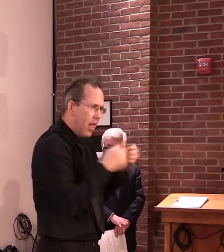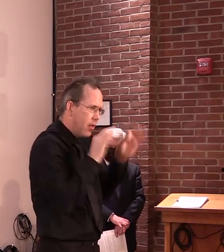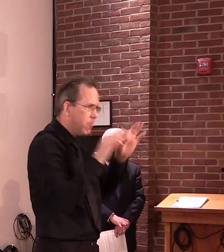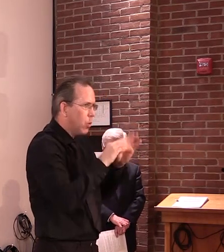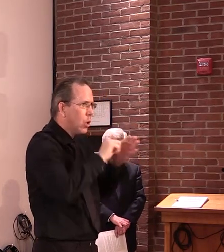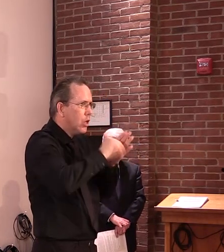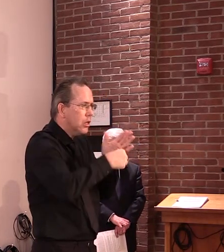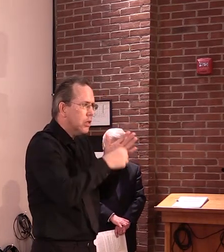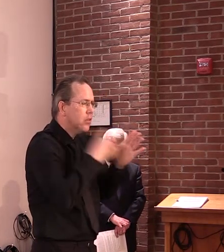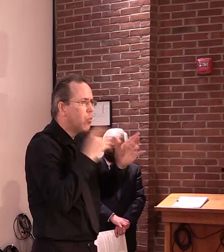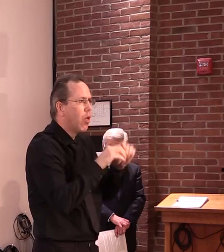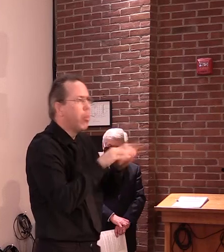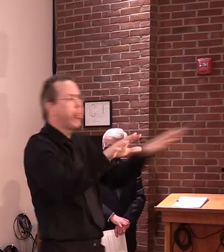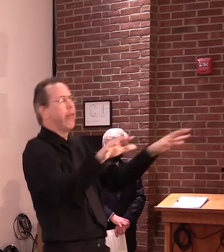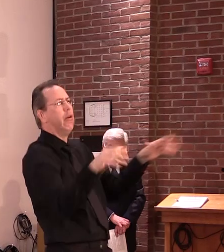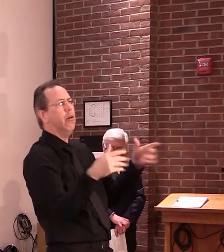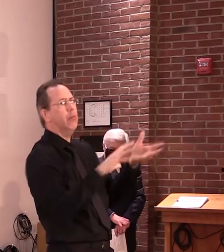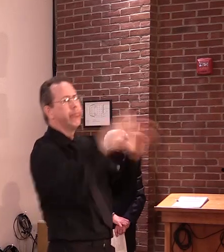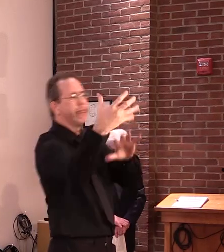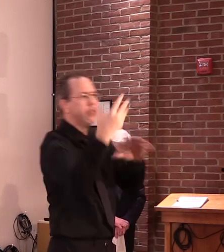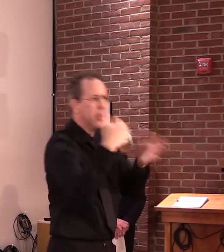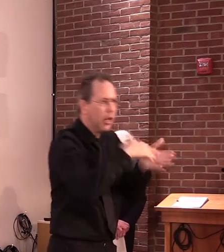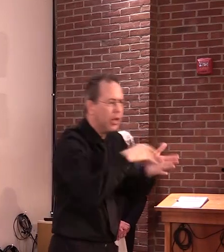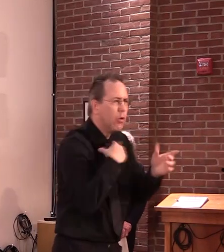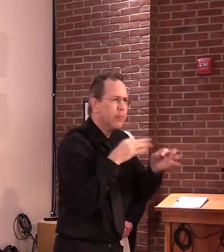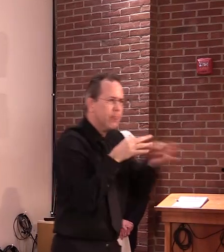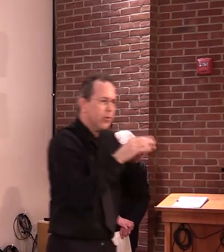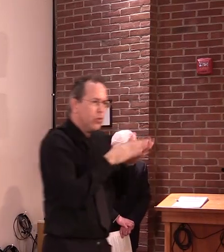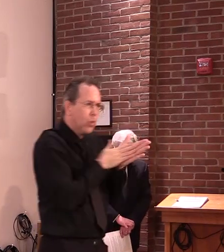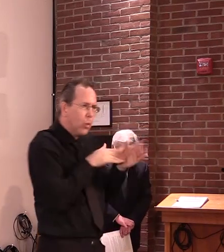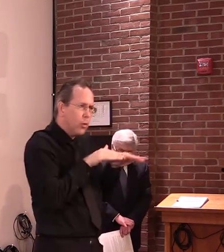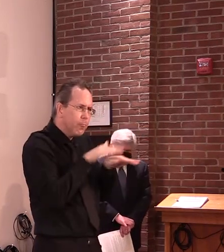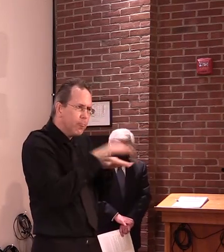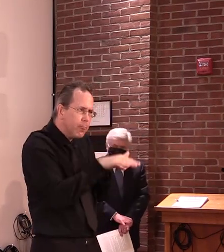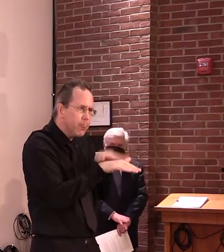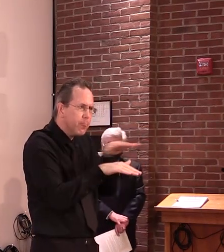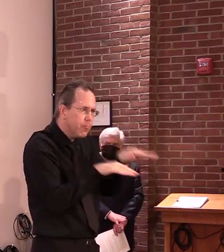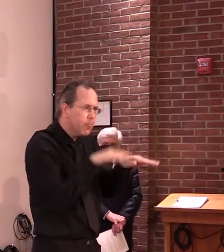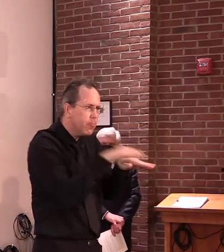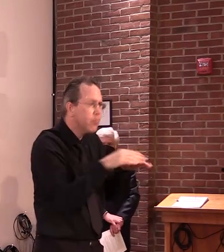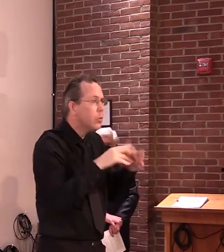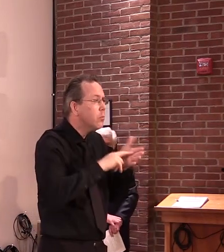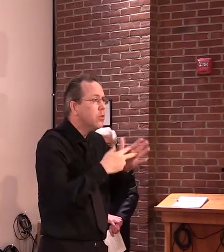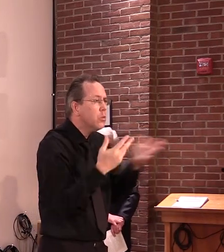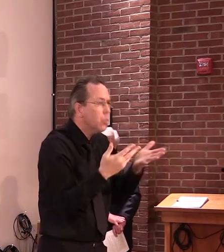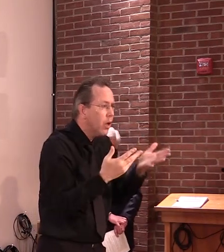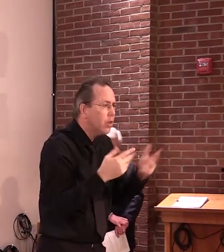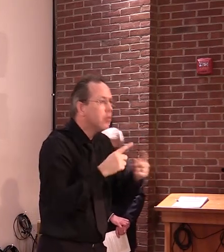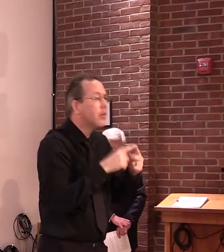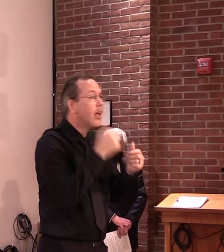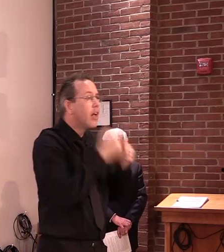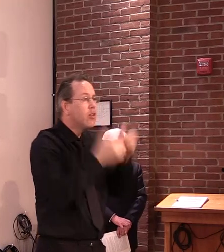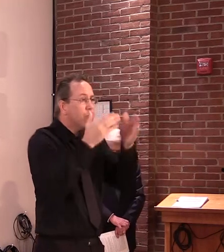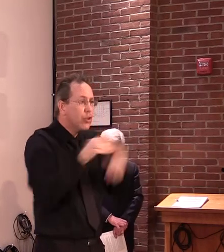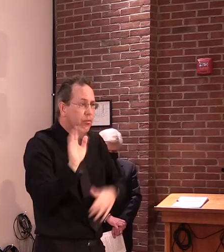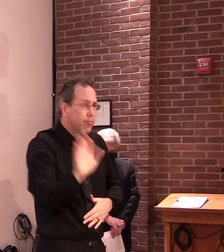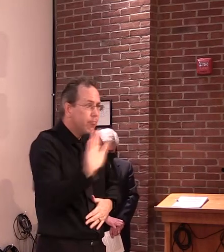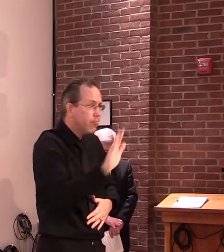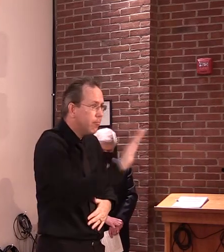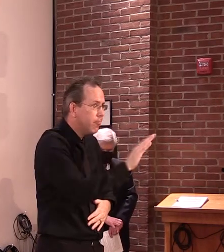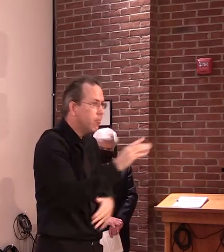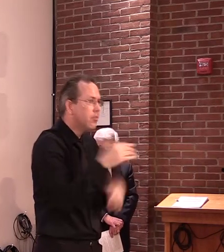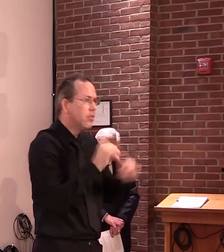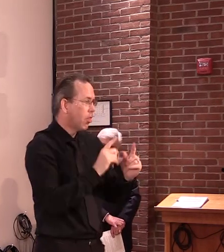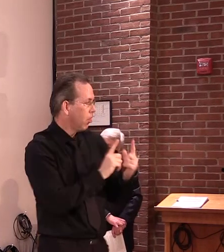and spreading in our communities. This means each of us must stay home and away from others if you're